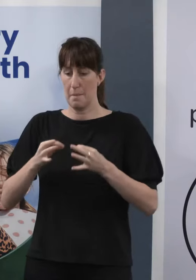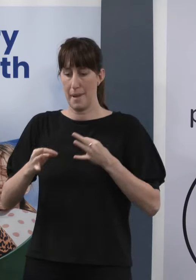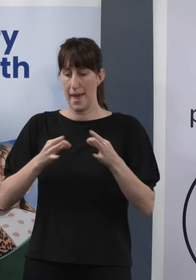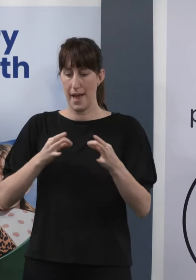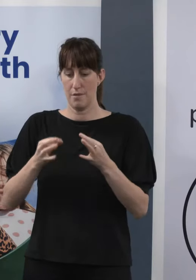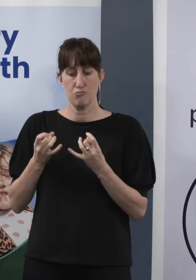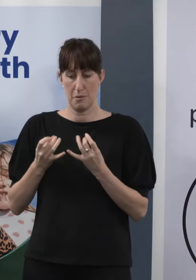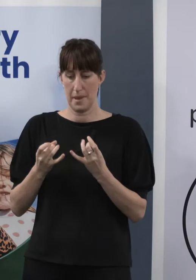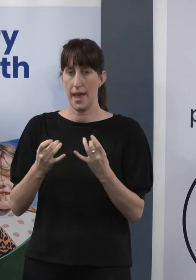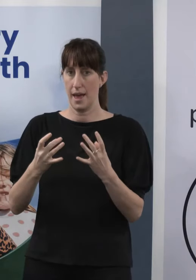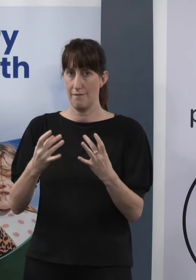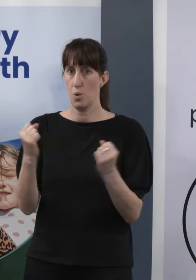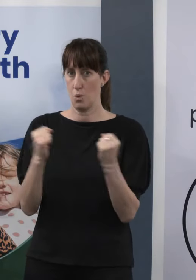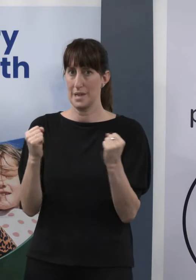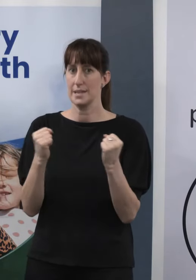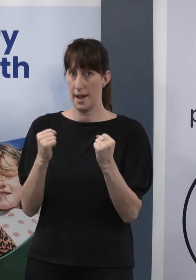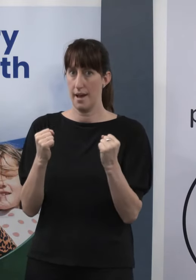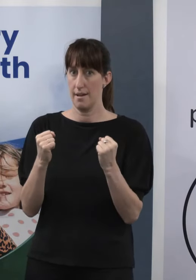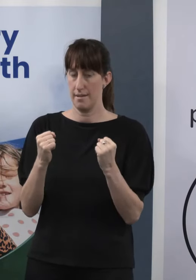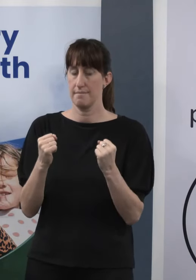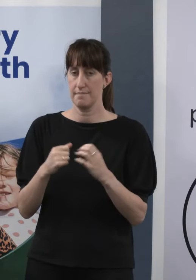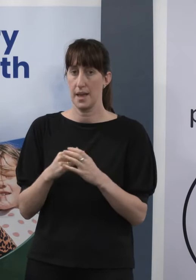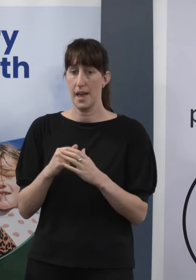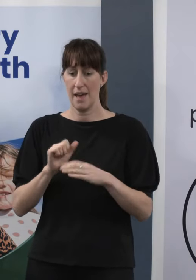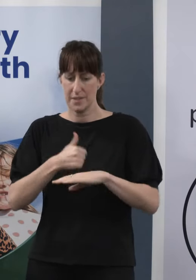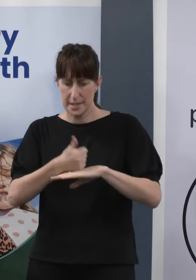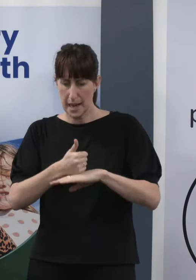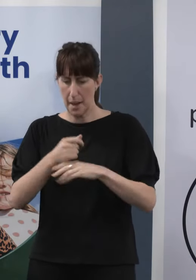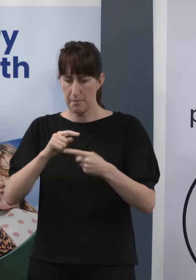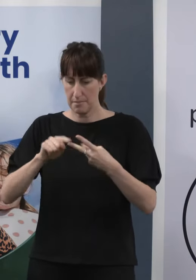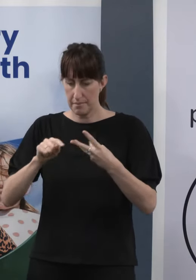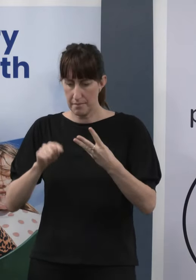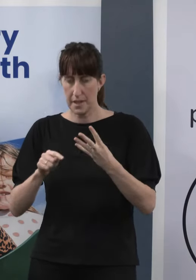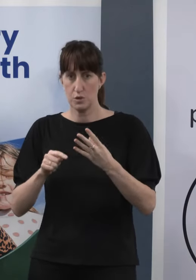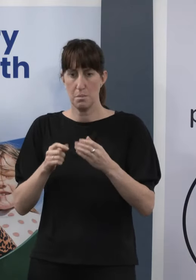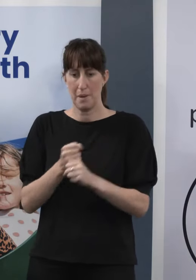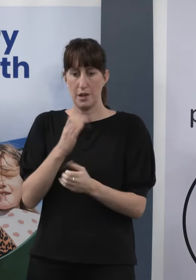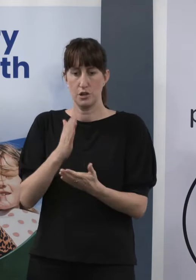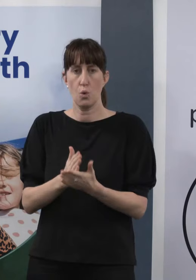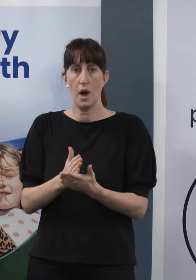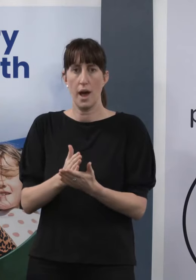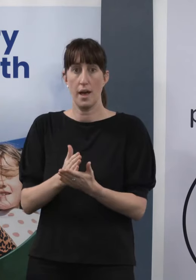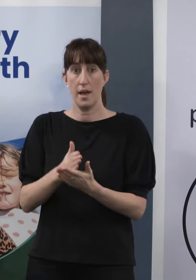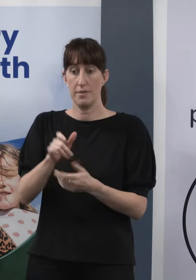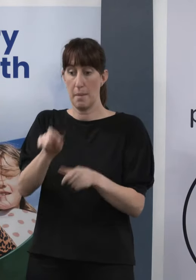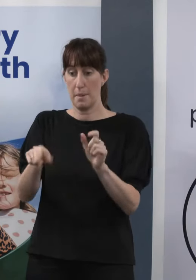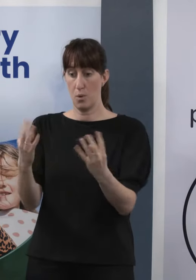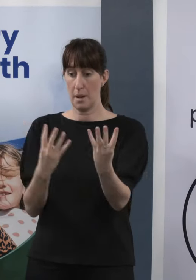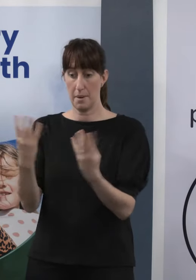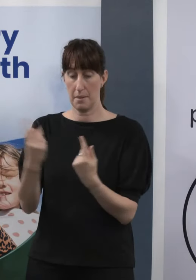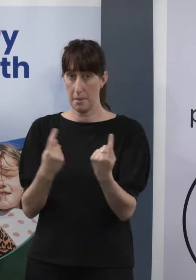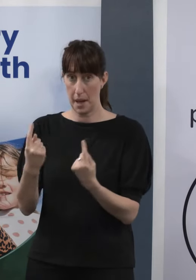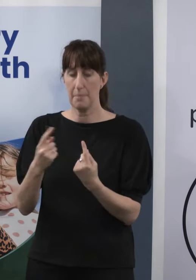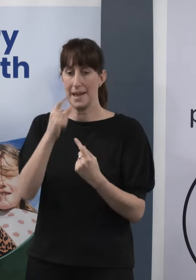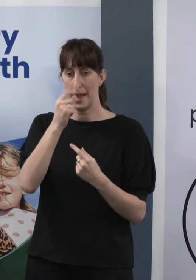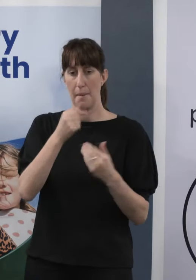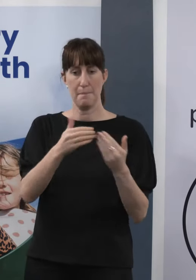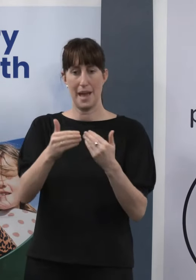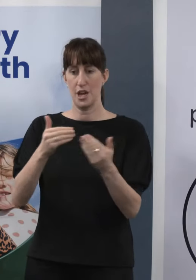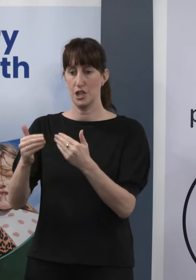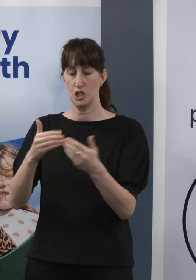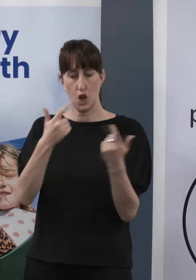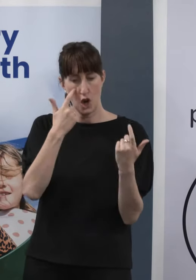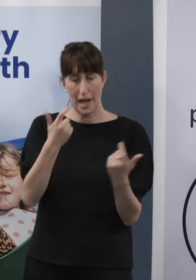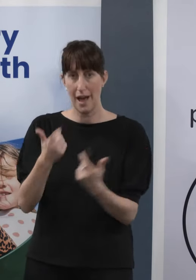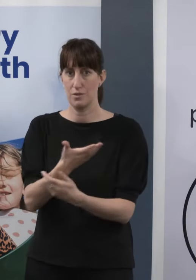strategies and tactics in place to ensure they can manage demand, and particularly prioritise those that require urgent care in a